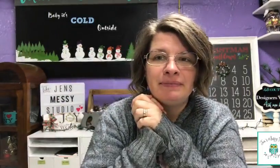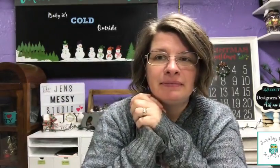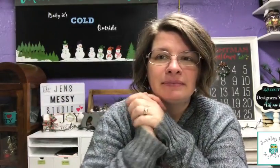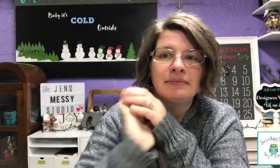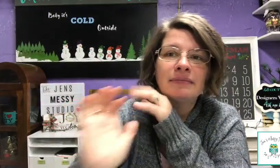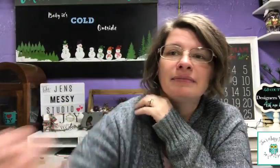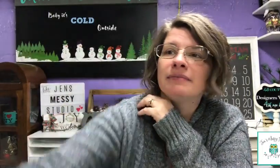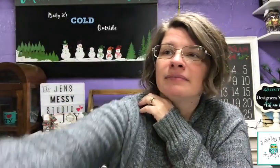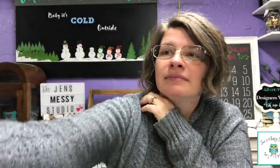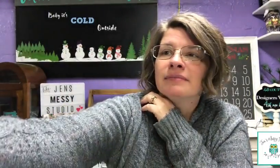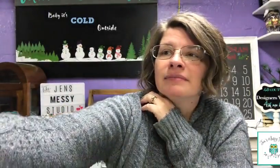They you.